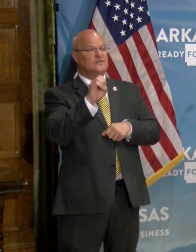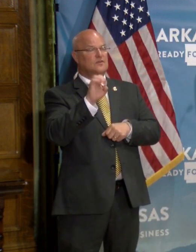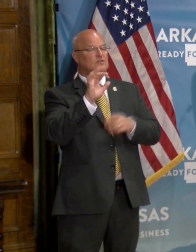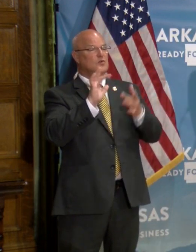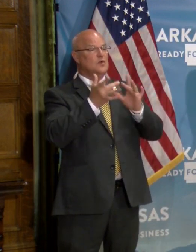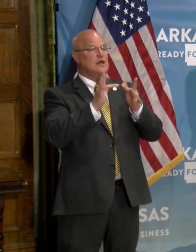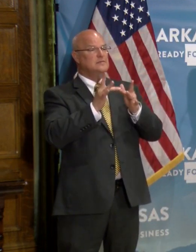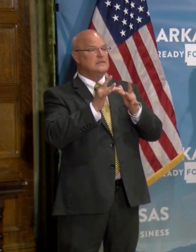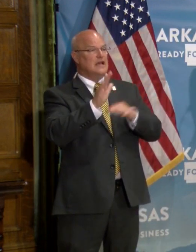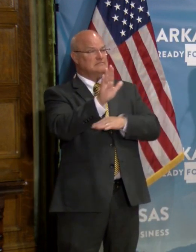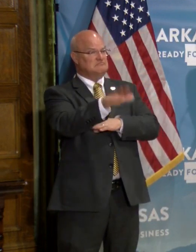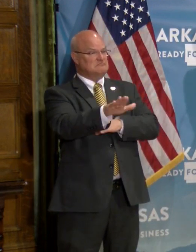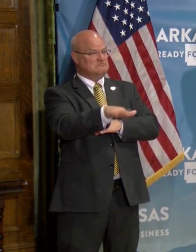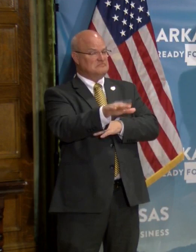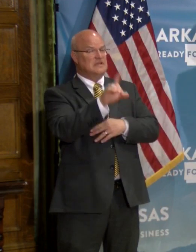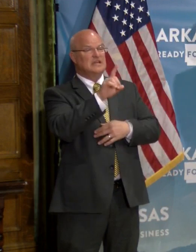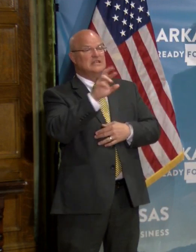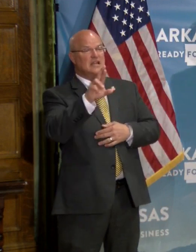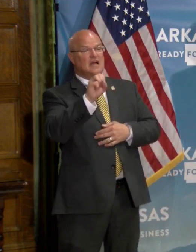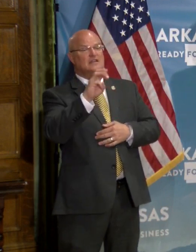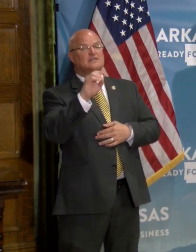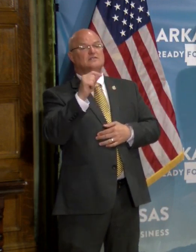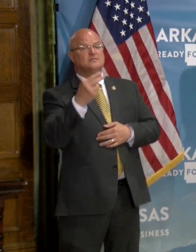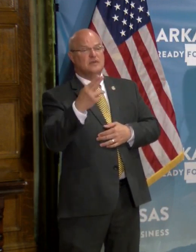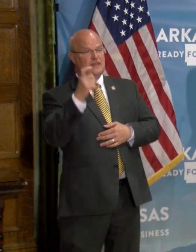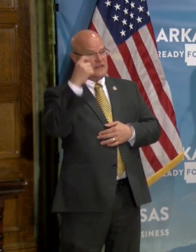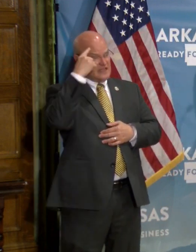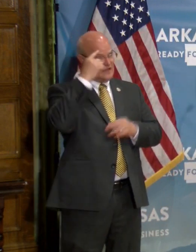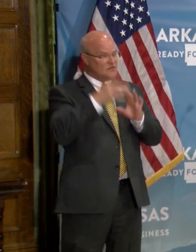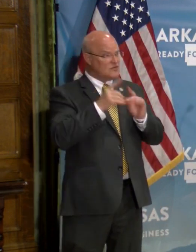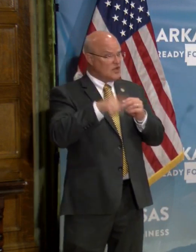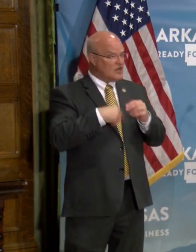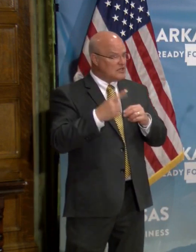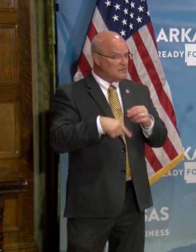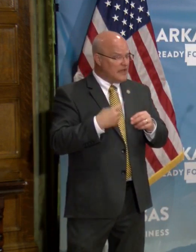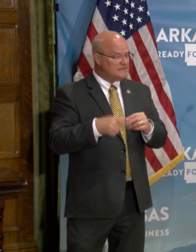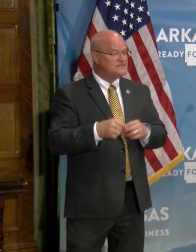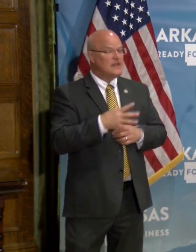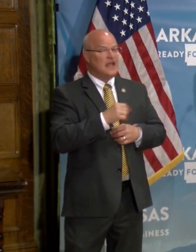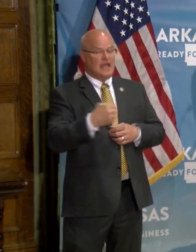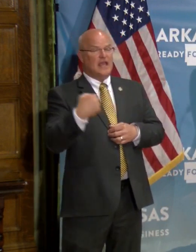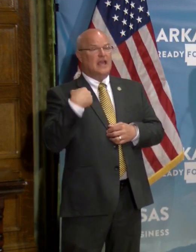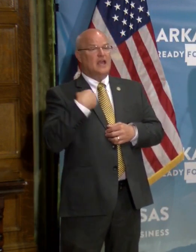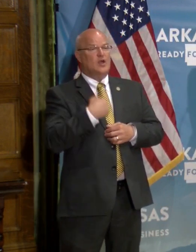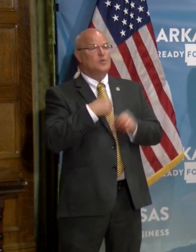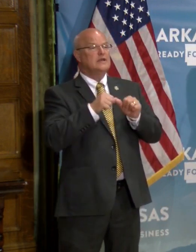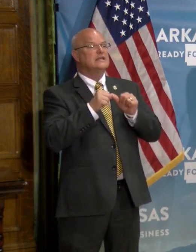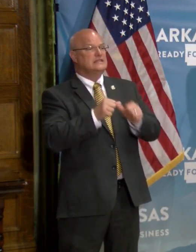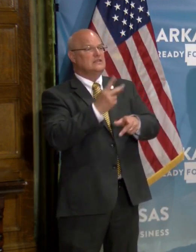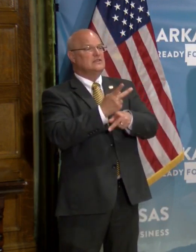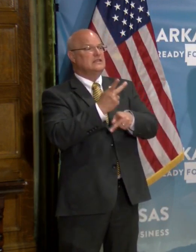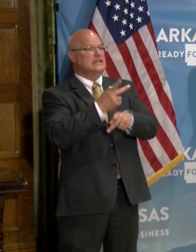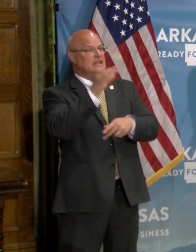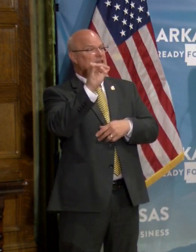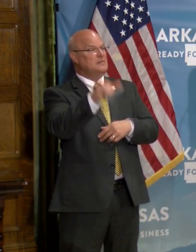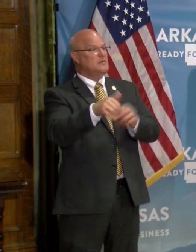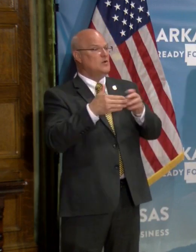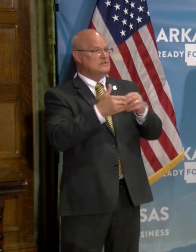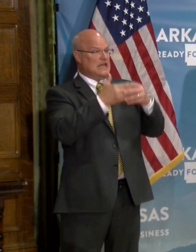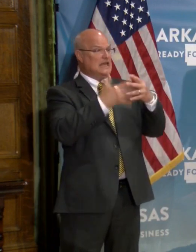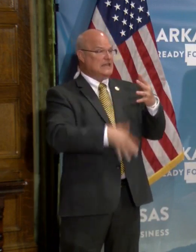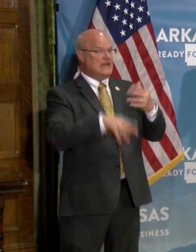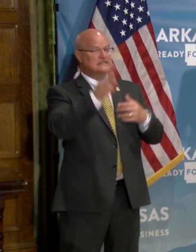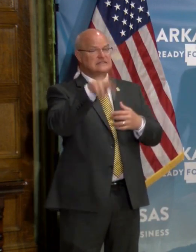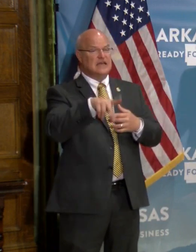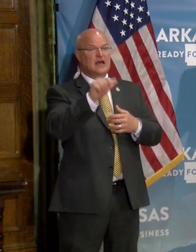by the end of the day that Dr. Smith and the governor have, uh, spoken about. Um, and we, uh, continue to keep those, uh, guidelines